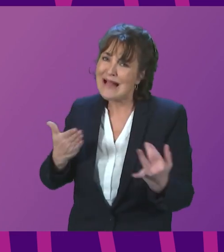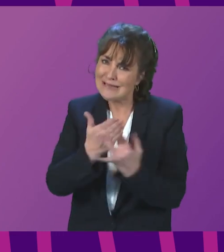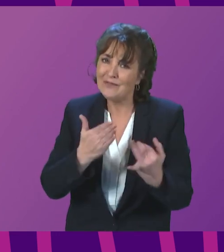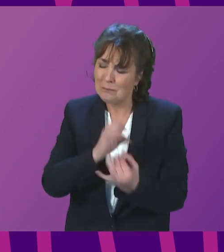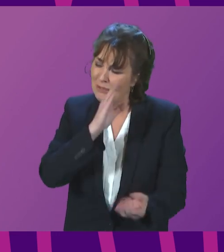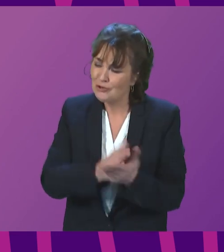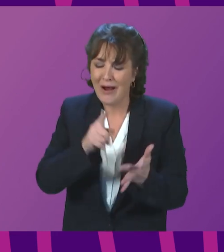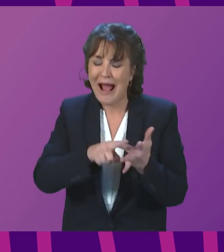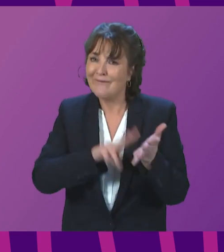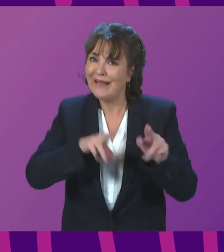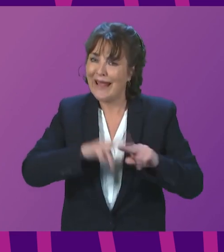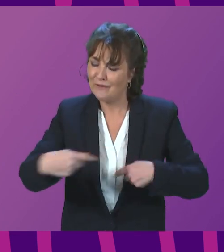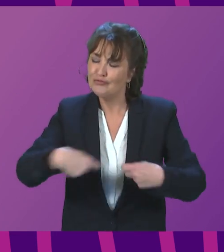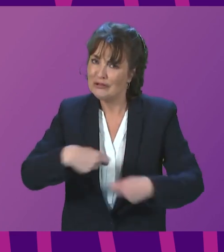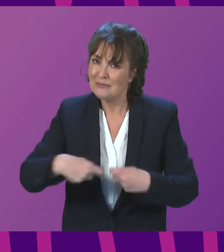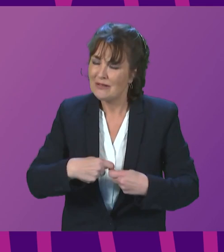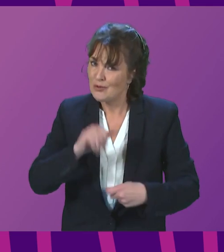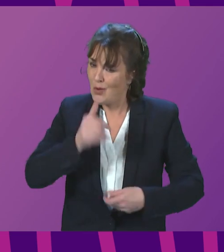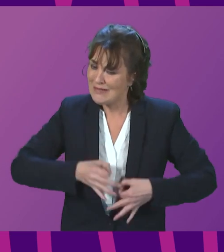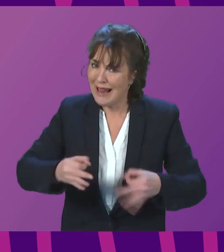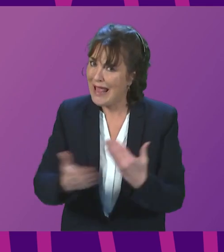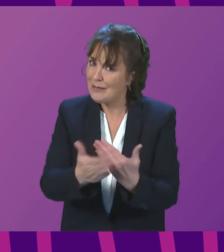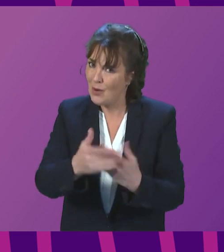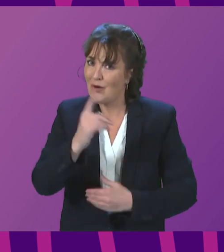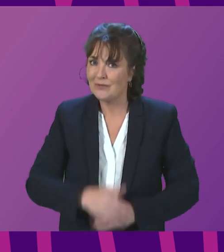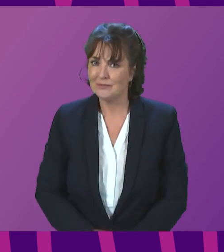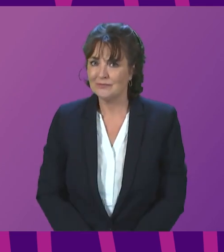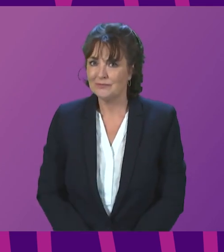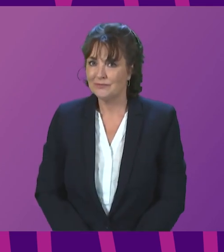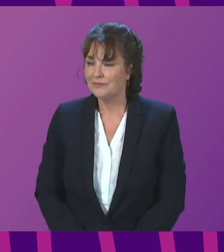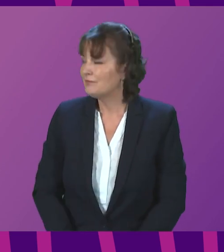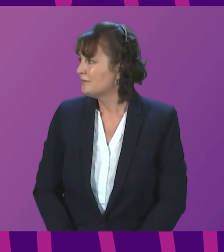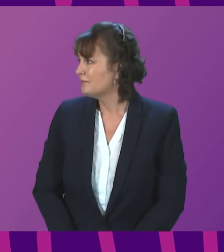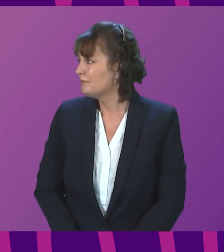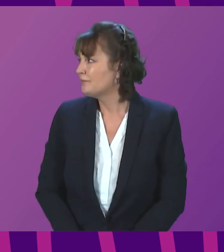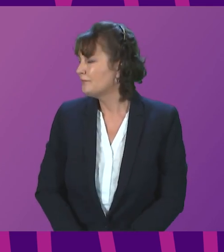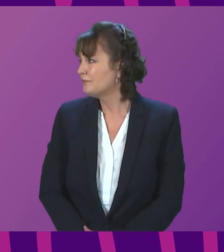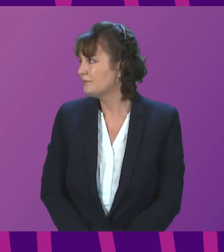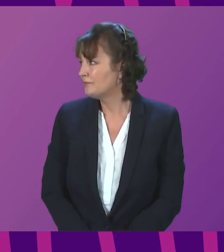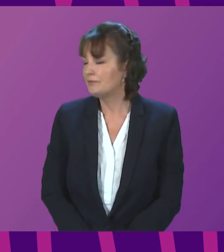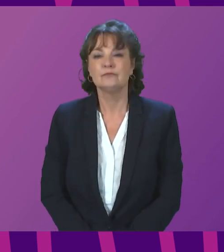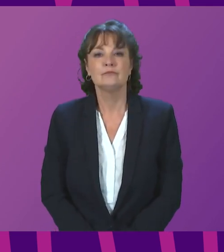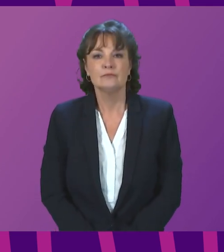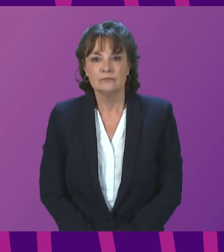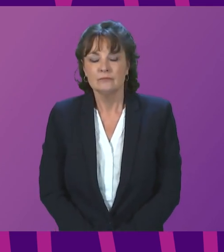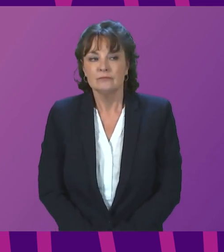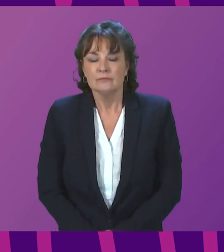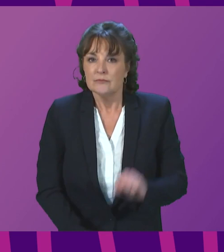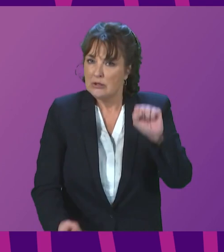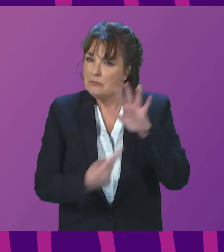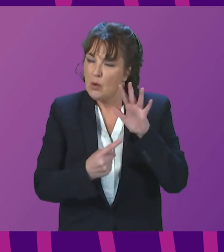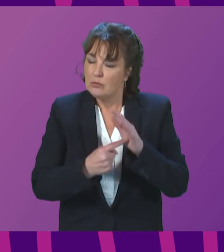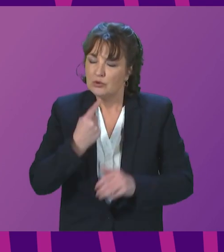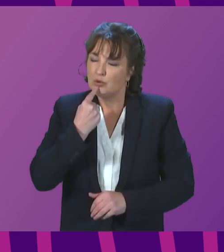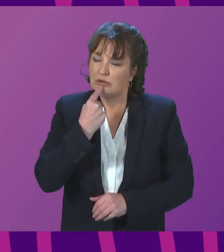treatment is not delayed any further? First Minister. Firstly, it's really important to stress that the recommendation to